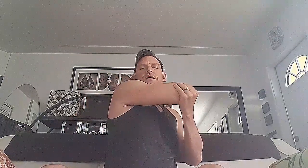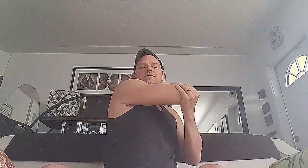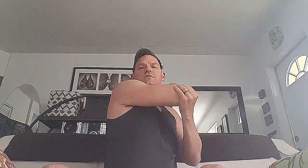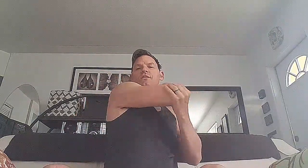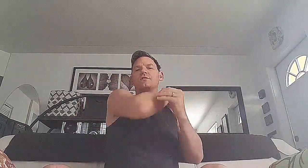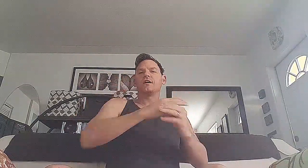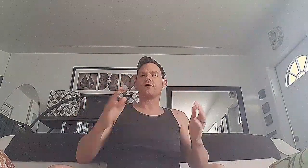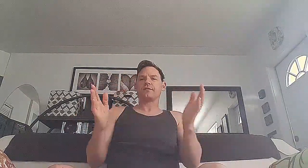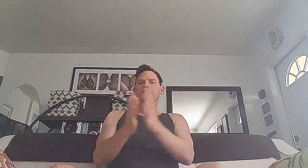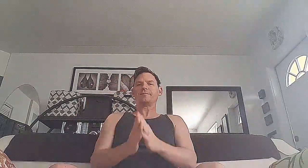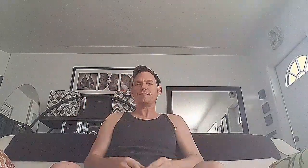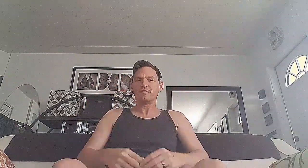best in all your health.